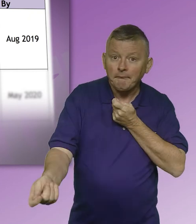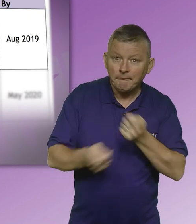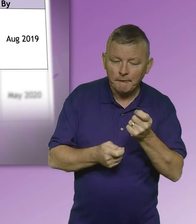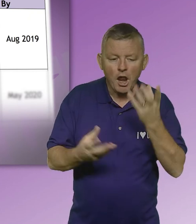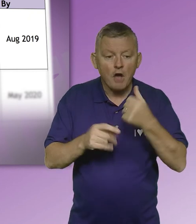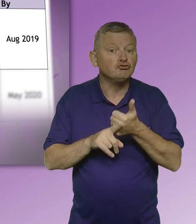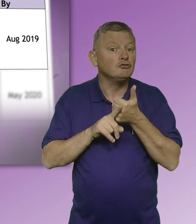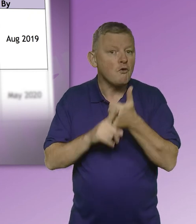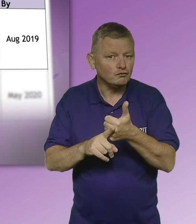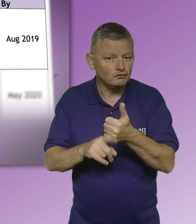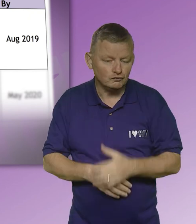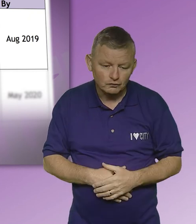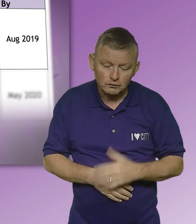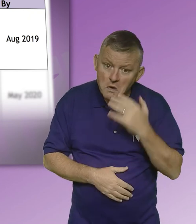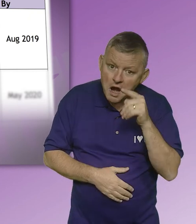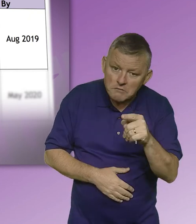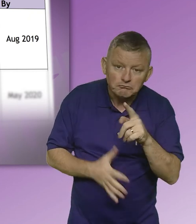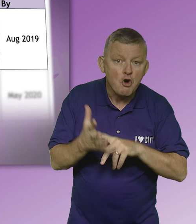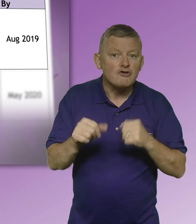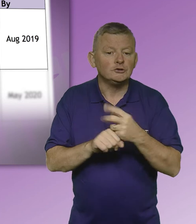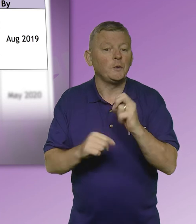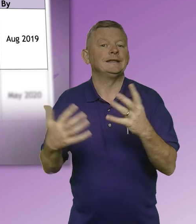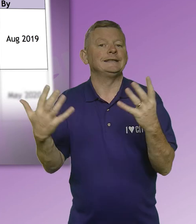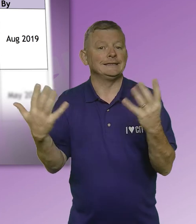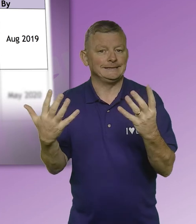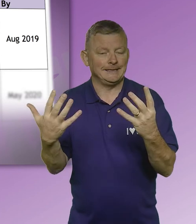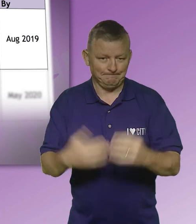learning support support August 2019